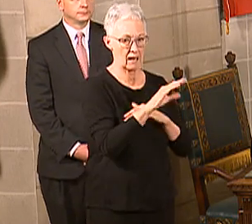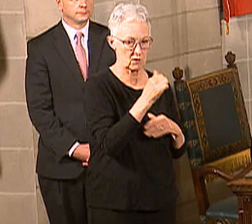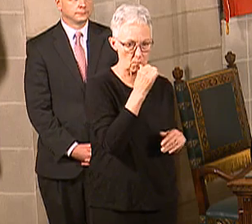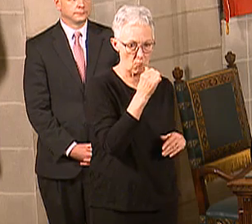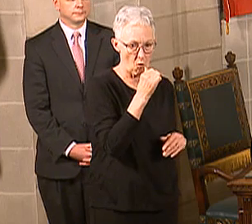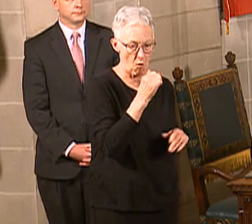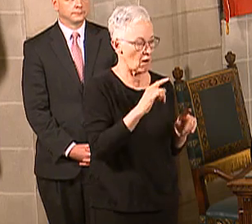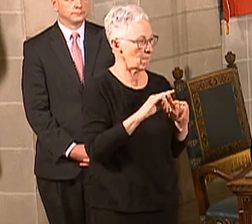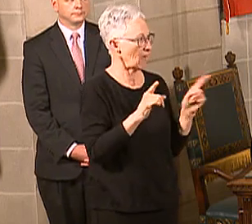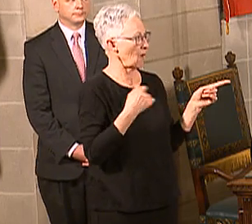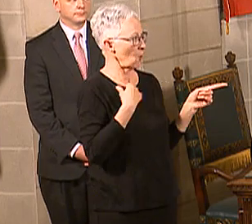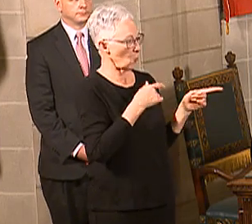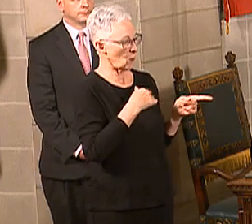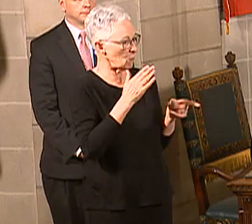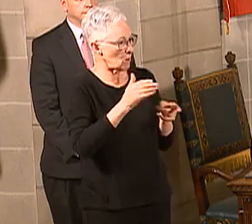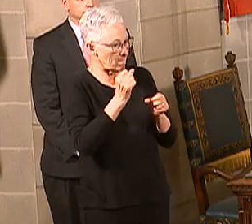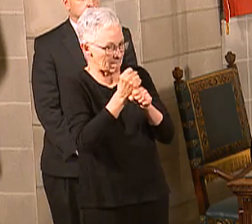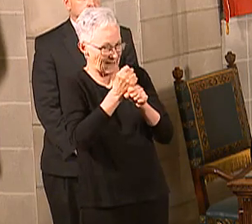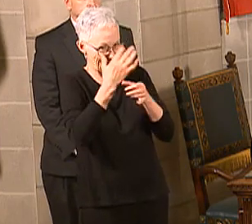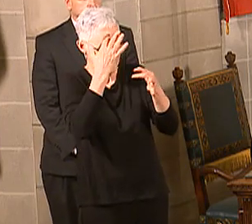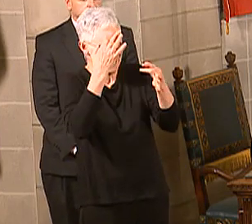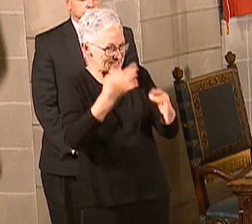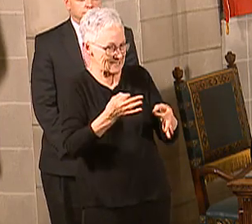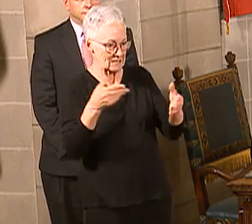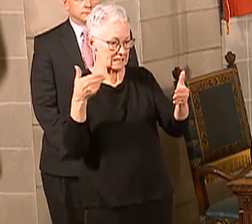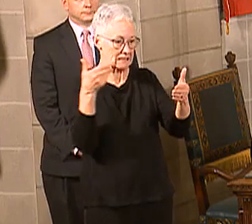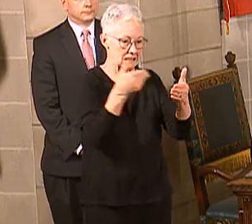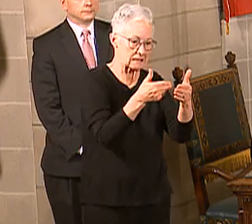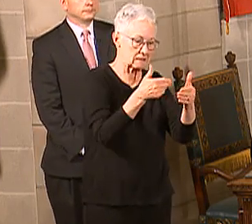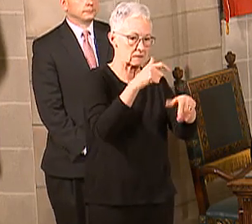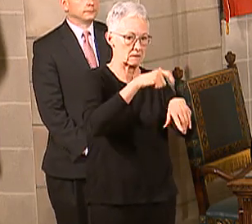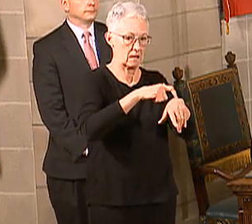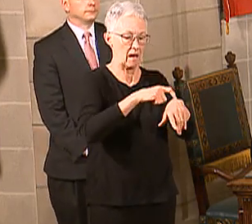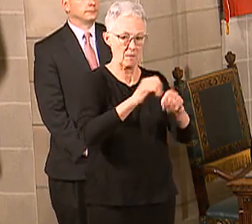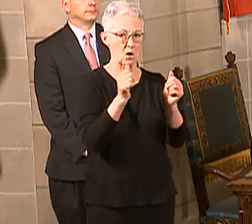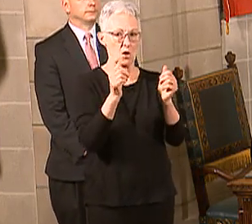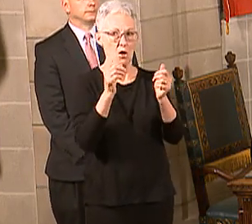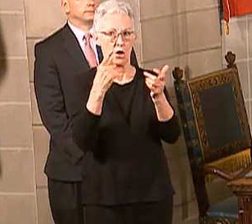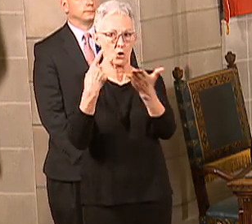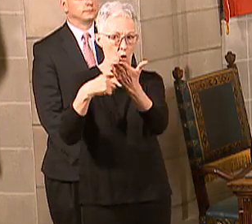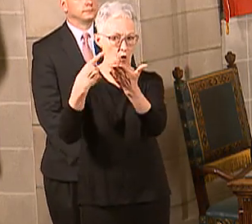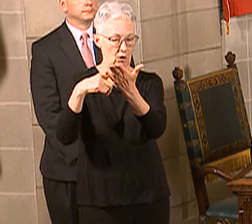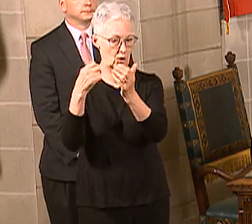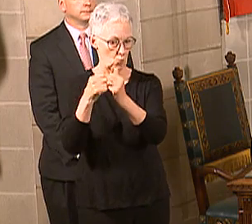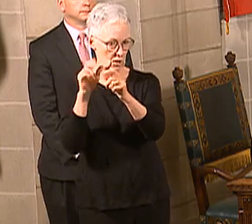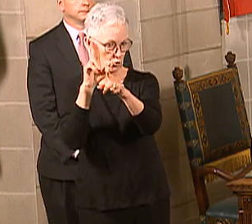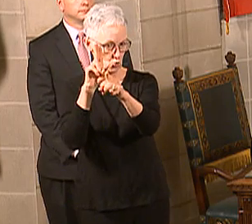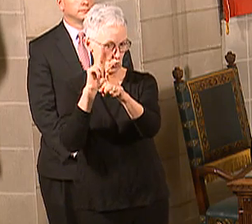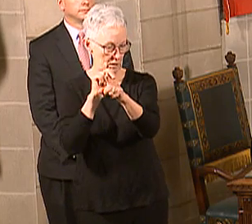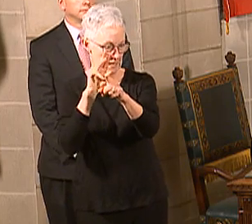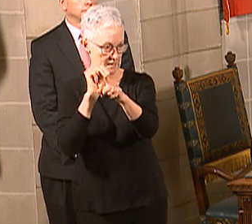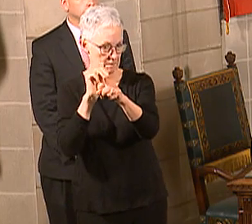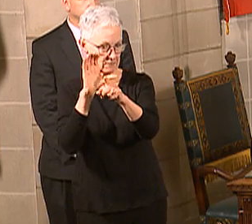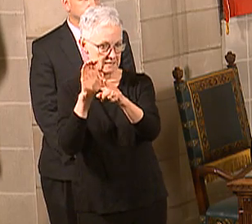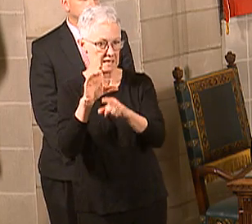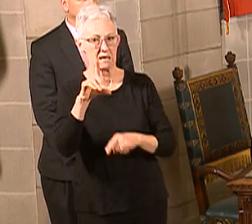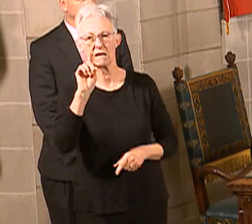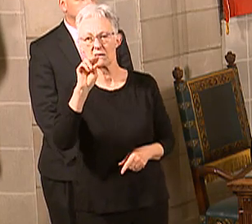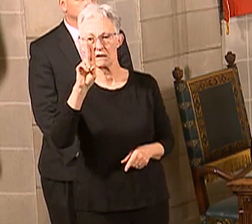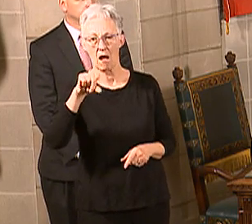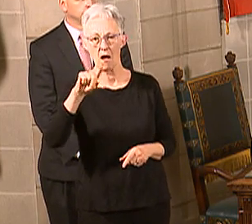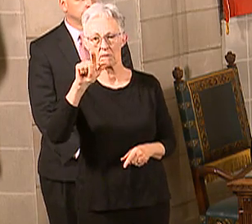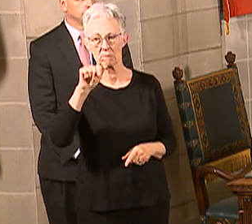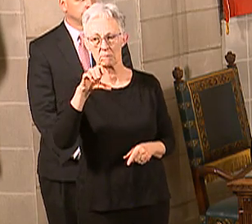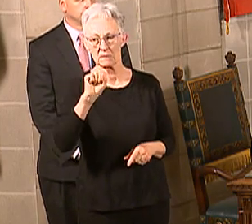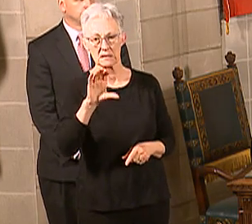consultation with, again, the folks we're working with at UNMC, consultation with Dr. Adipur at the Douglas County Health Department. So we're